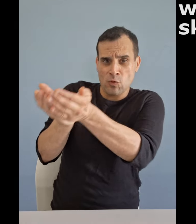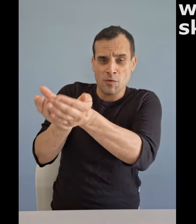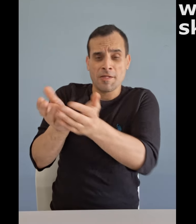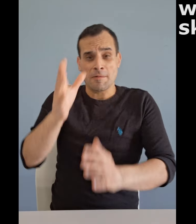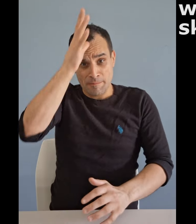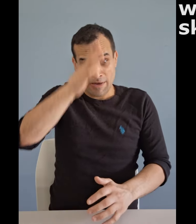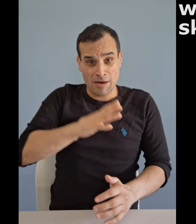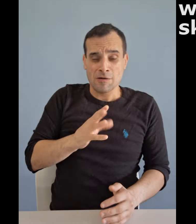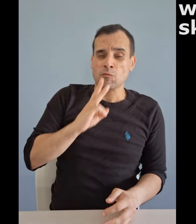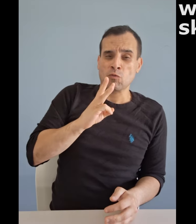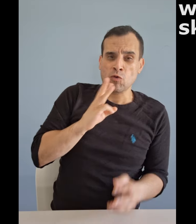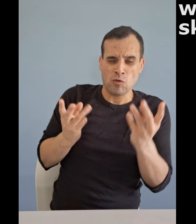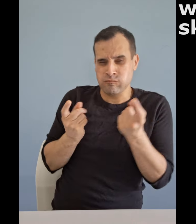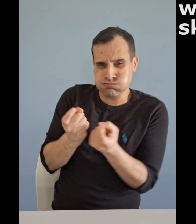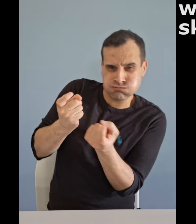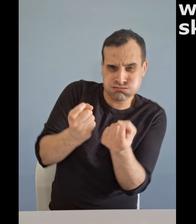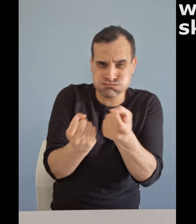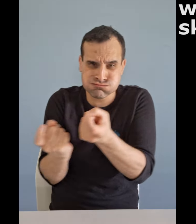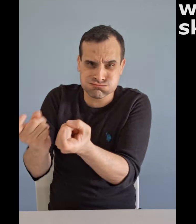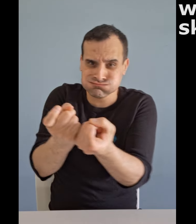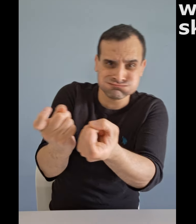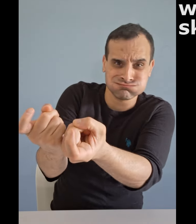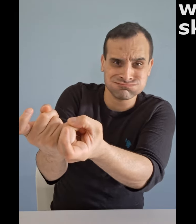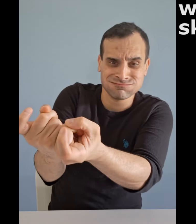Behind the fast boat, a man is water skiing.